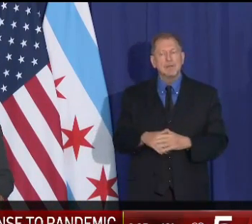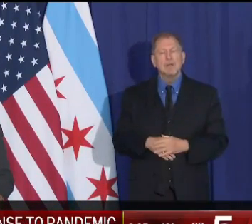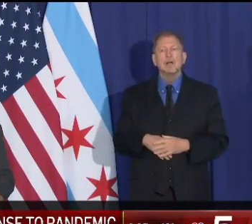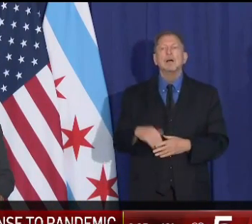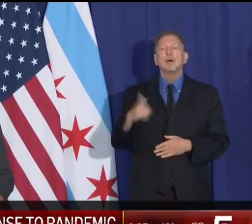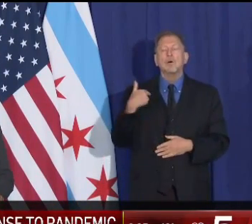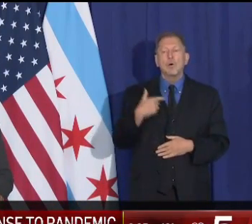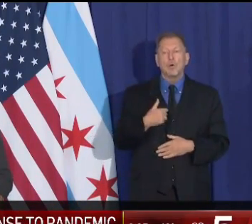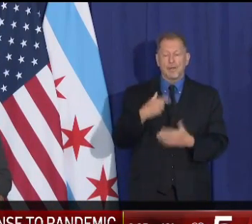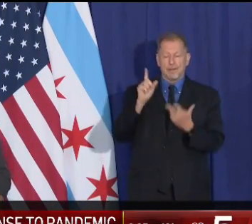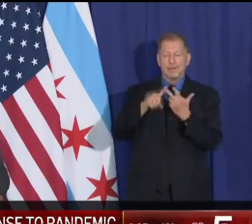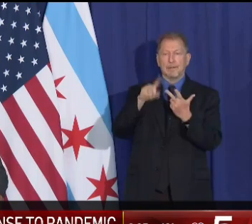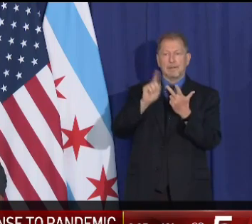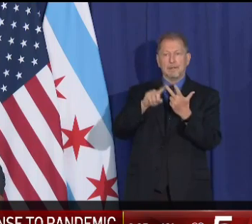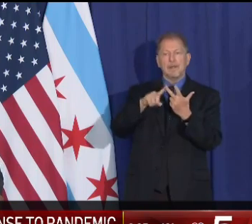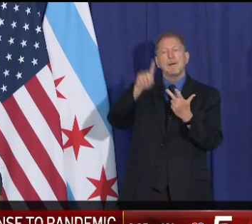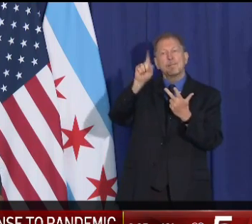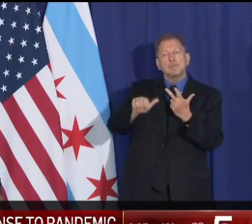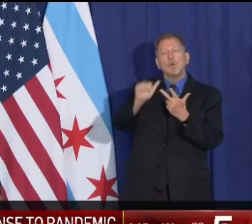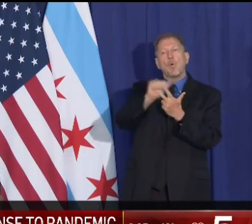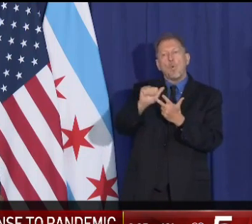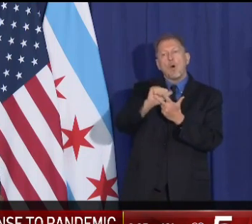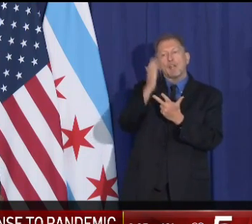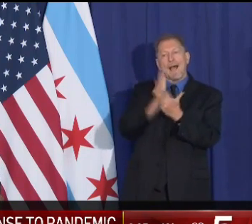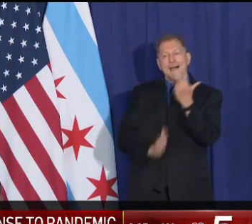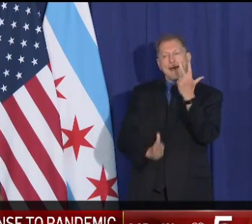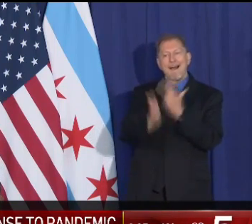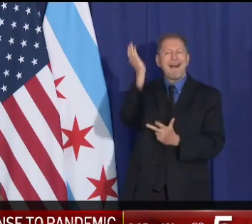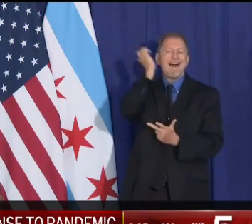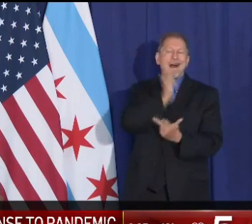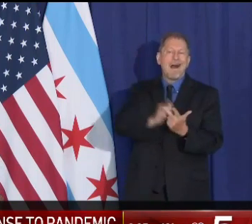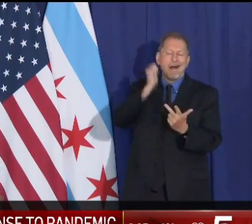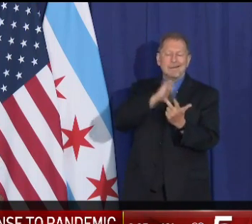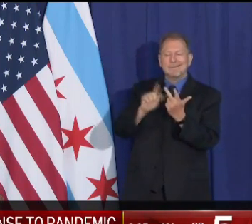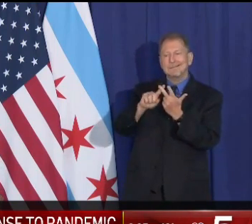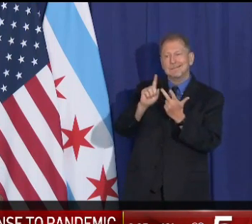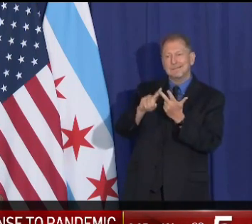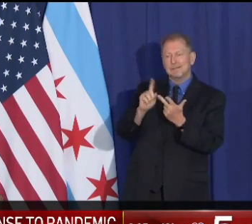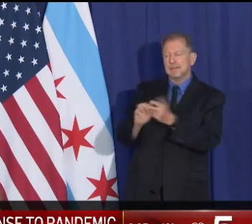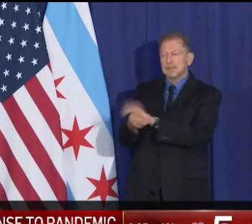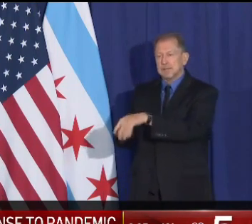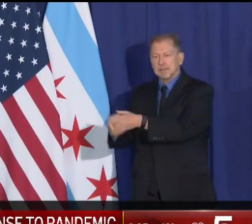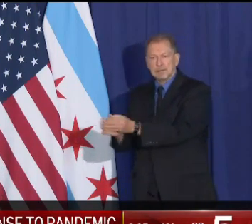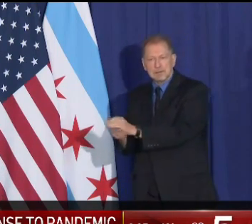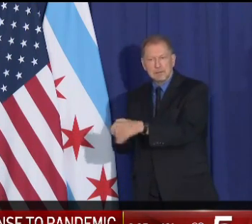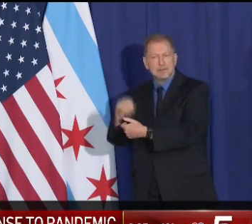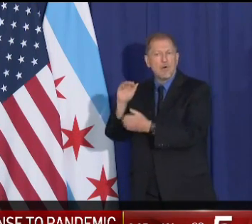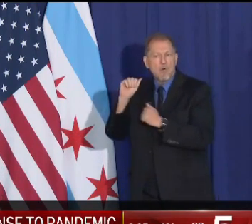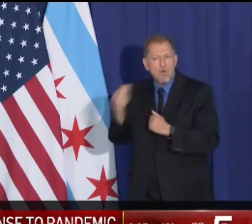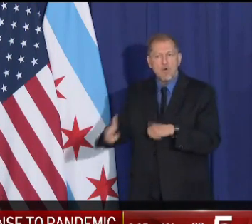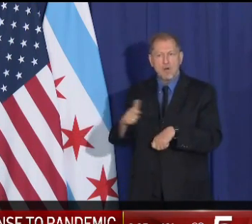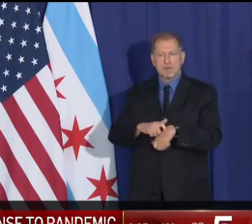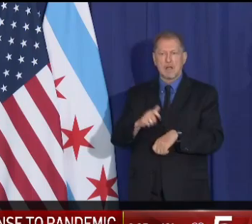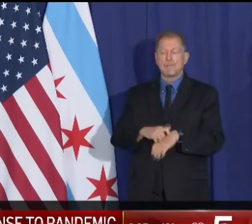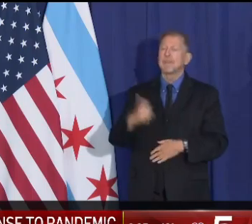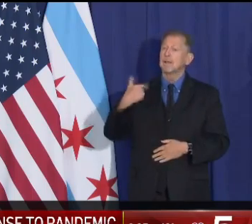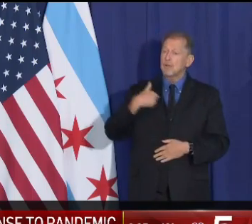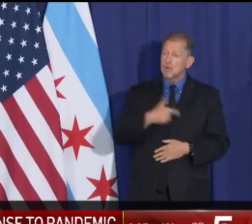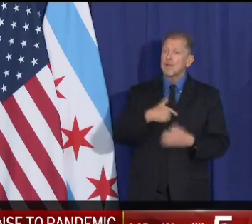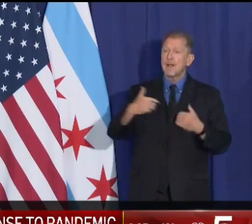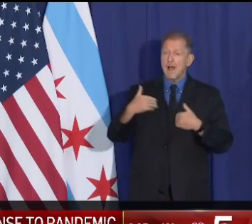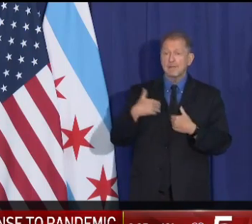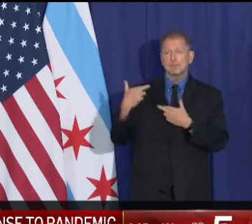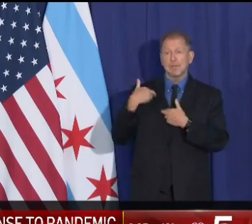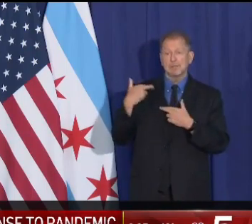we've got to wash our hands regularly. We've got to take every precaution in our toolkit. We have the power to